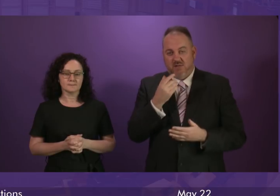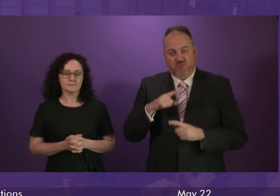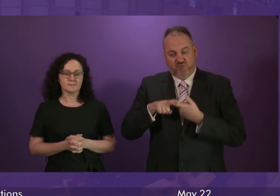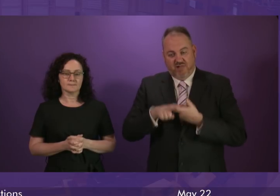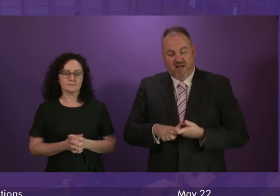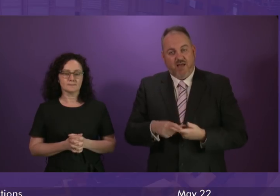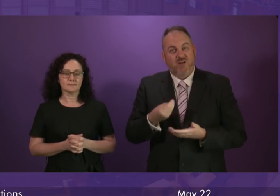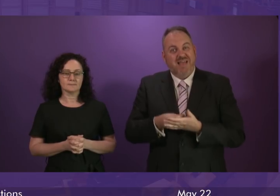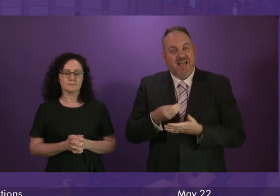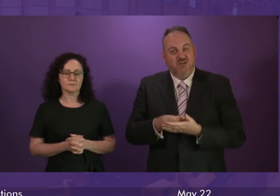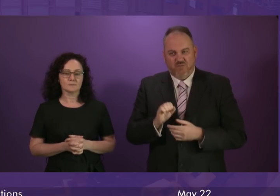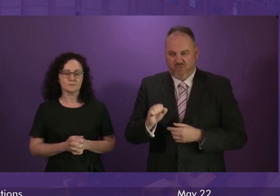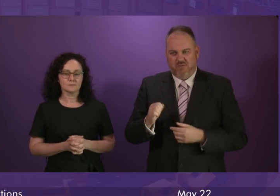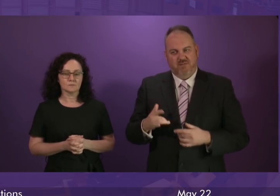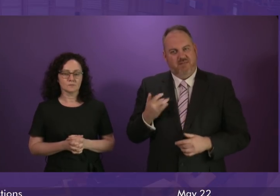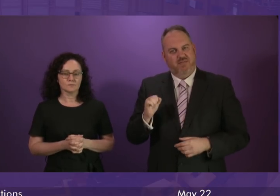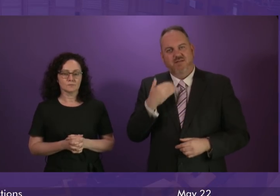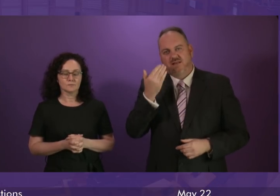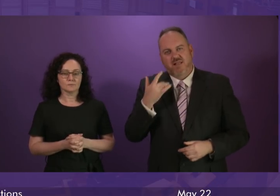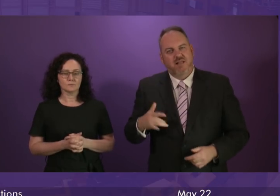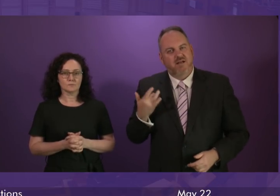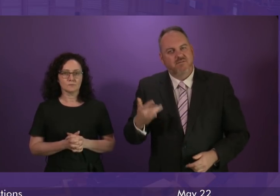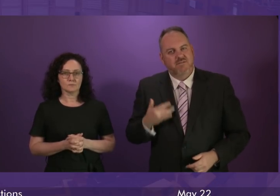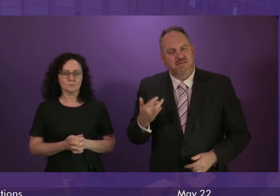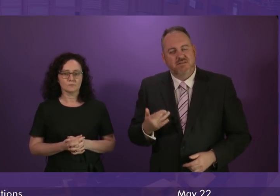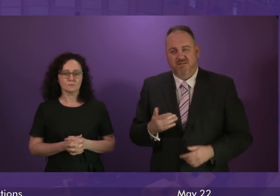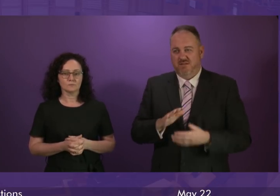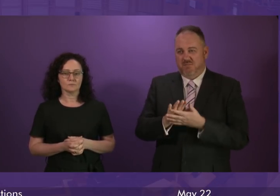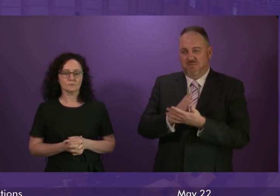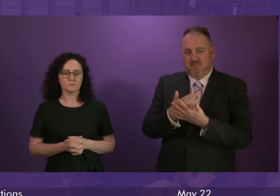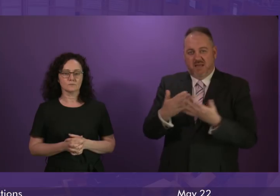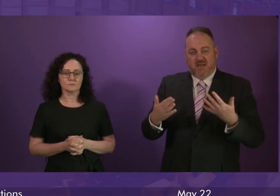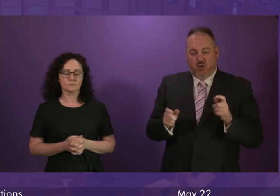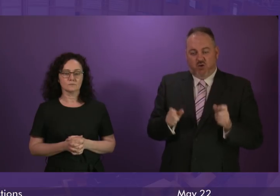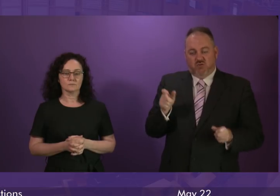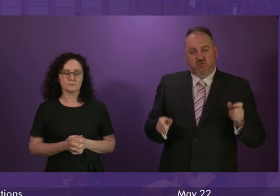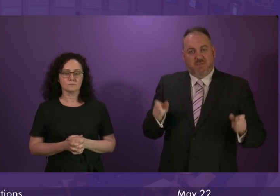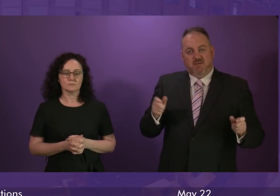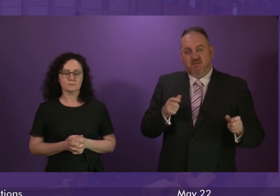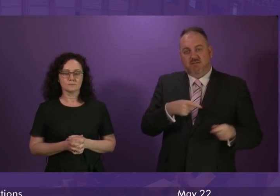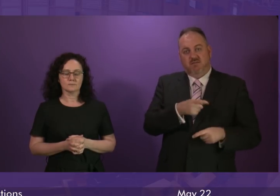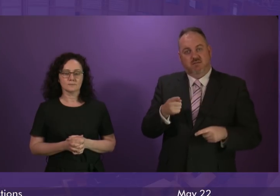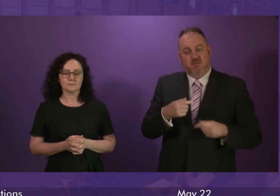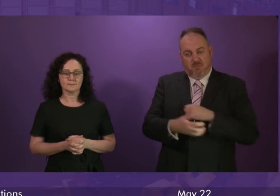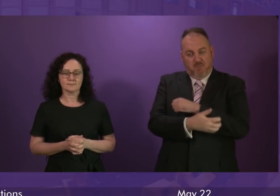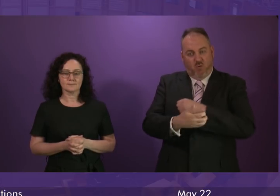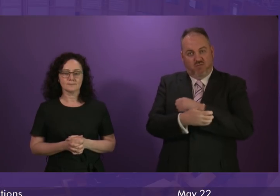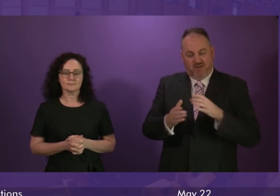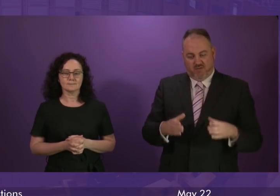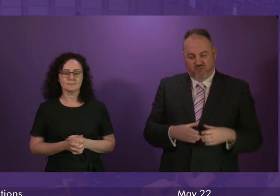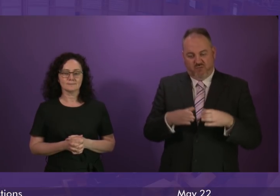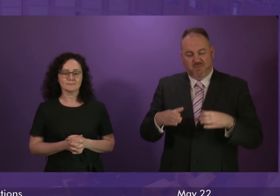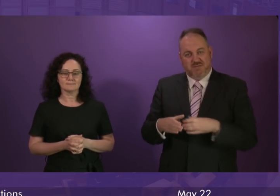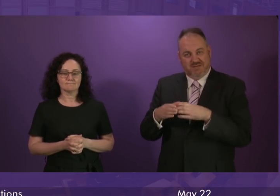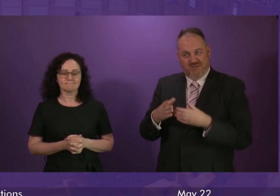cash for their daily lives, with 78% of consumers in the two lowest household income groups relying on cash two